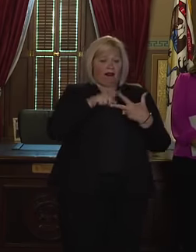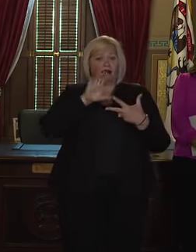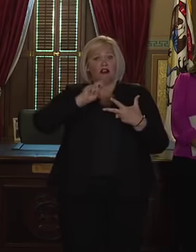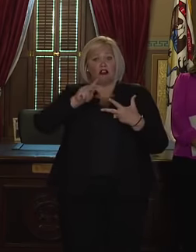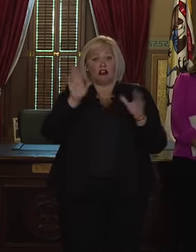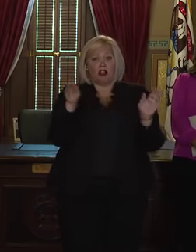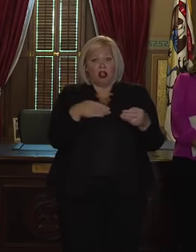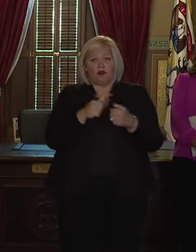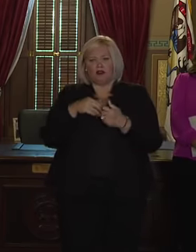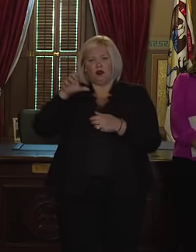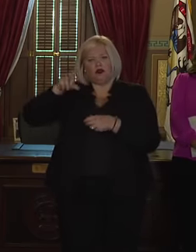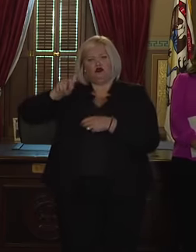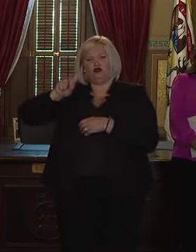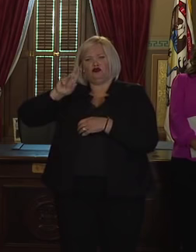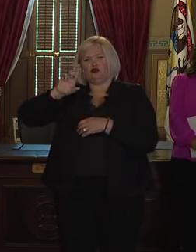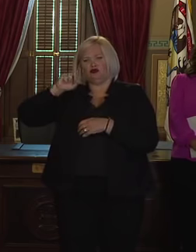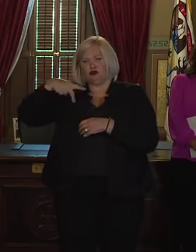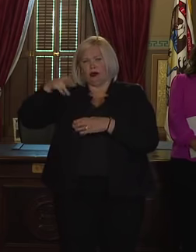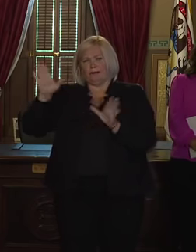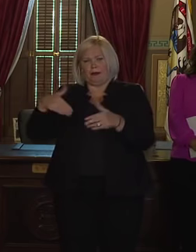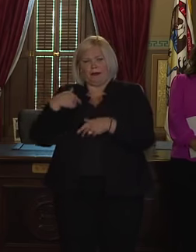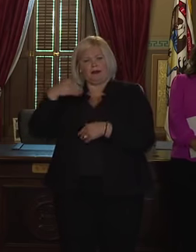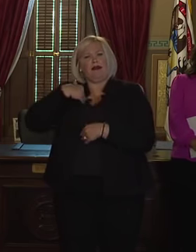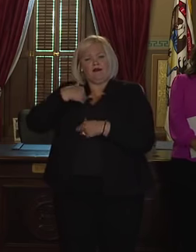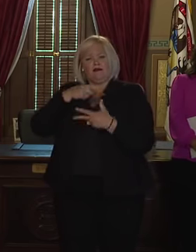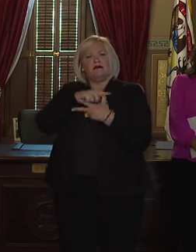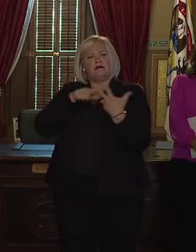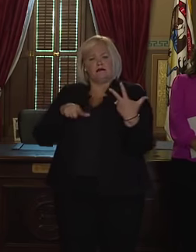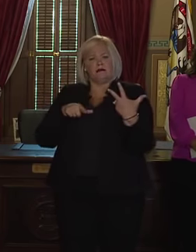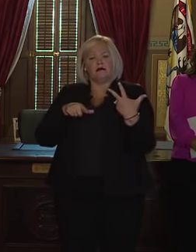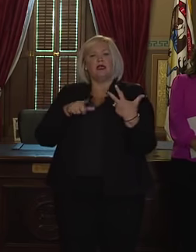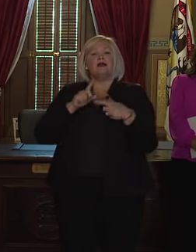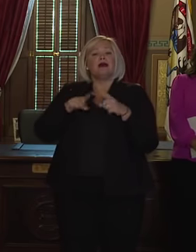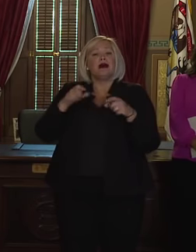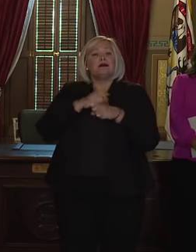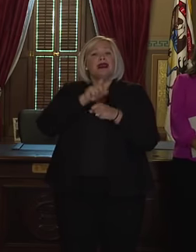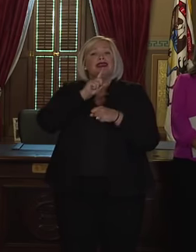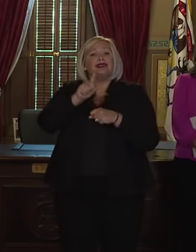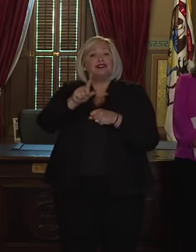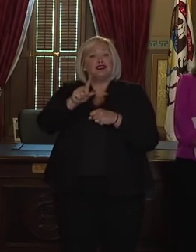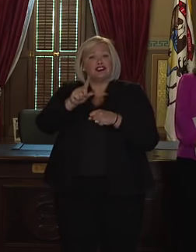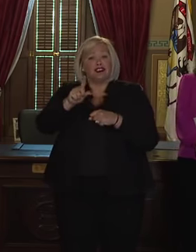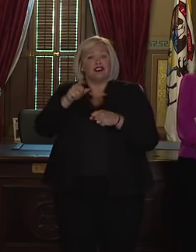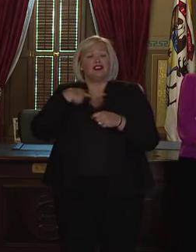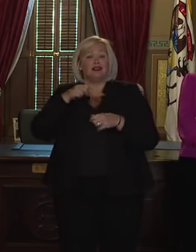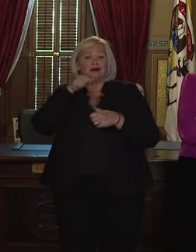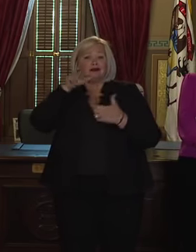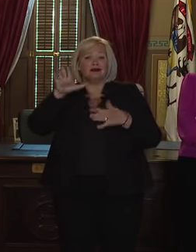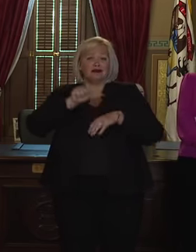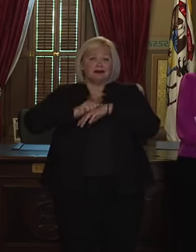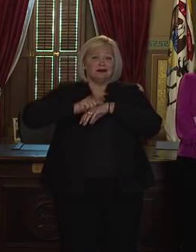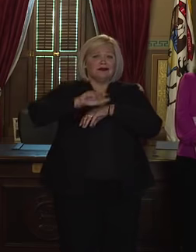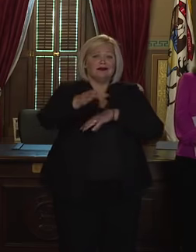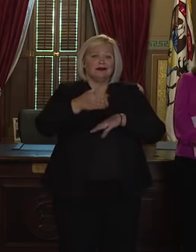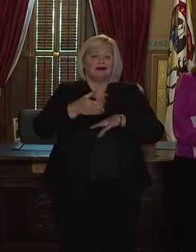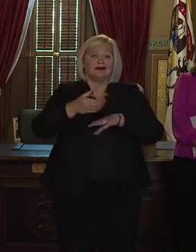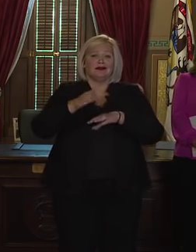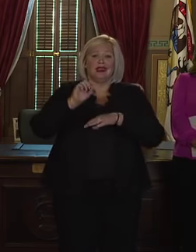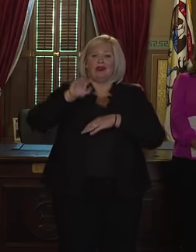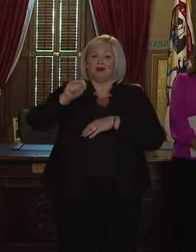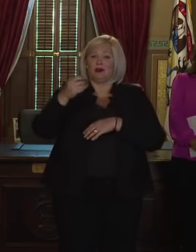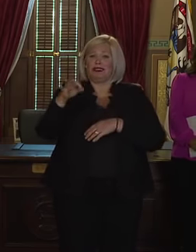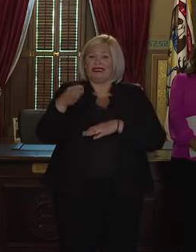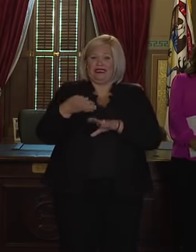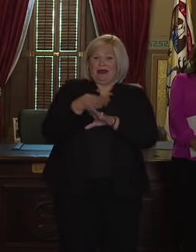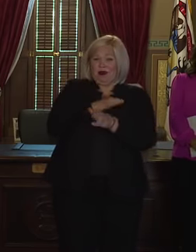do it within the next few weeks, but no later than two weeks prior to Election Day or October 19th. At